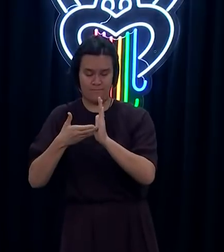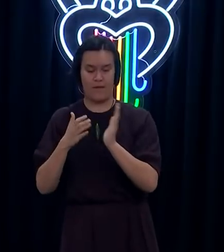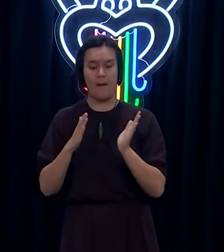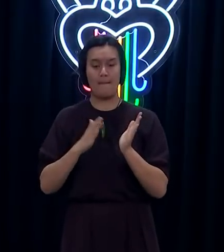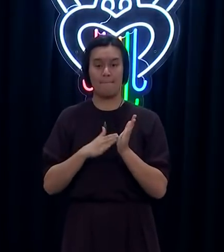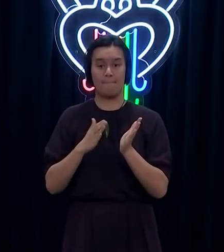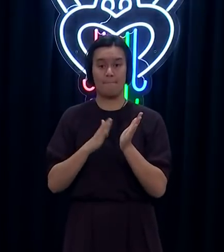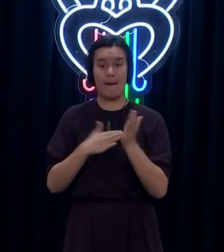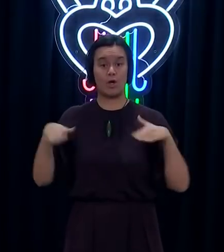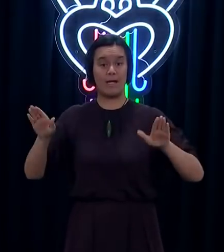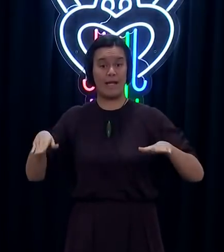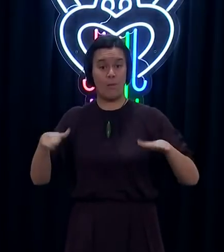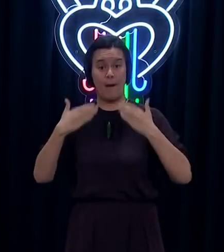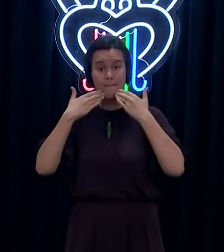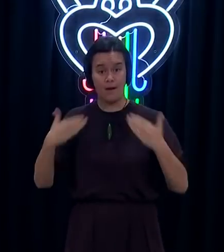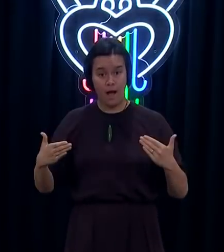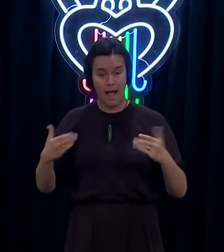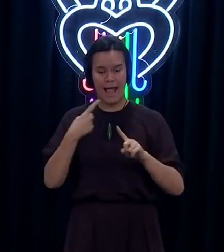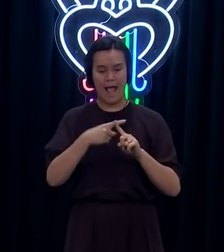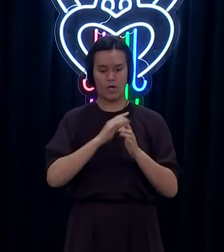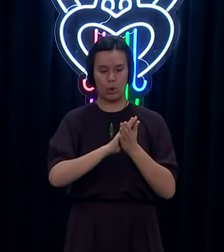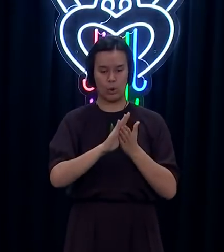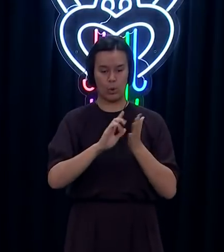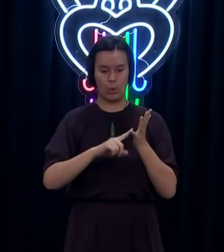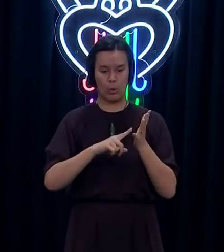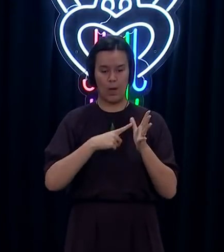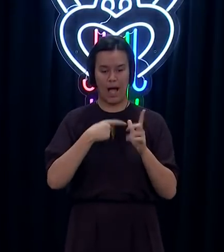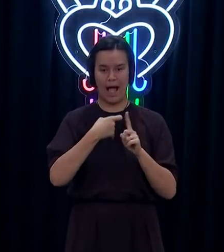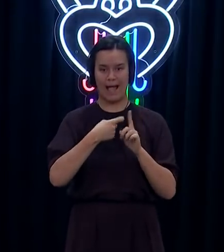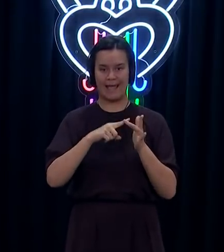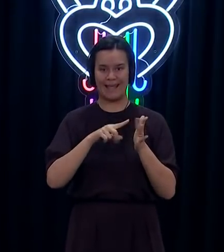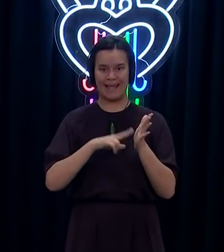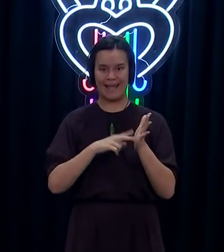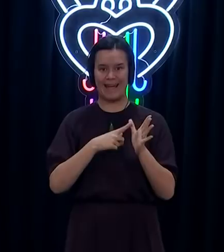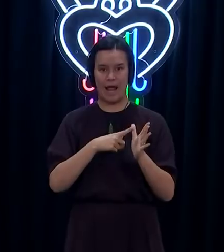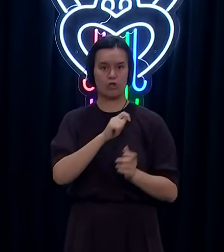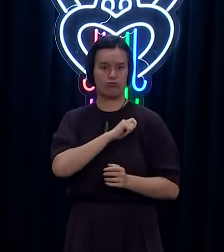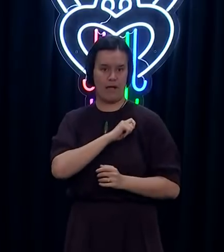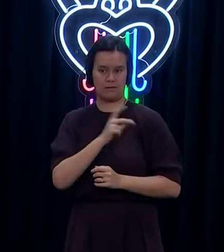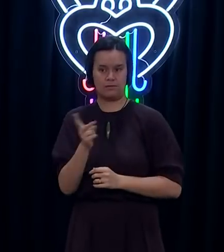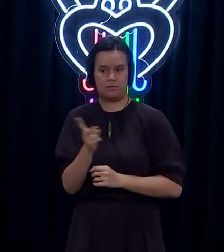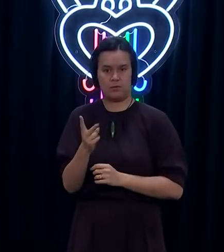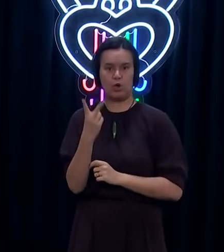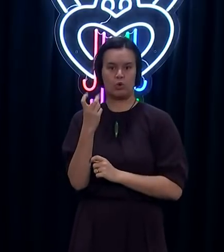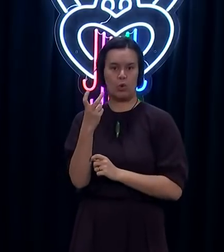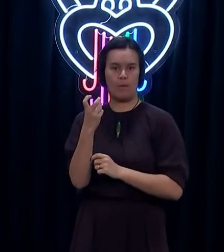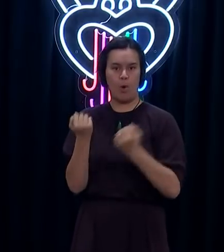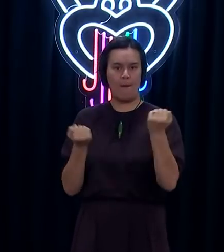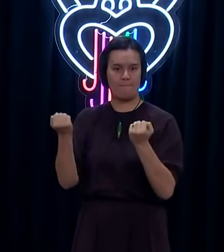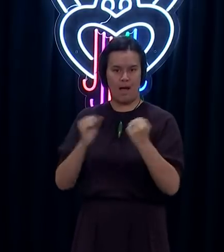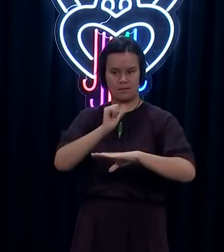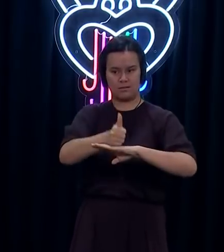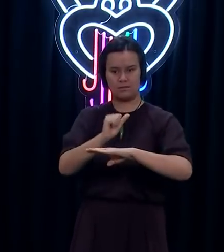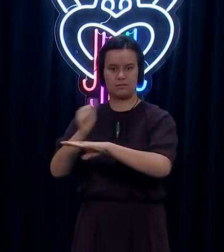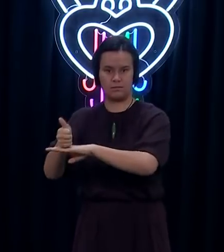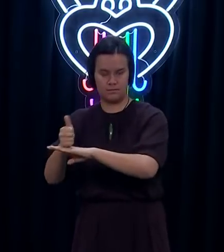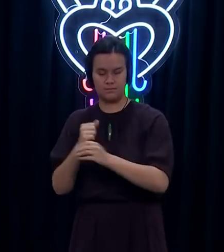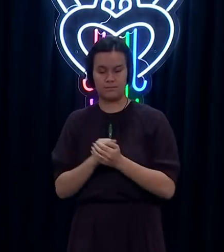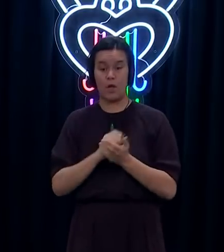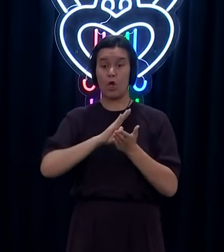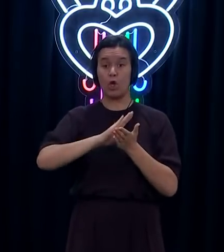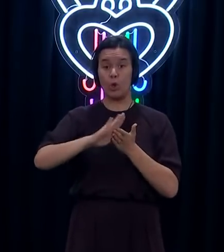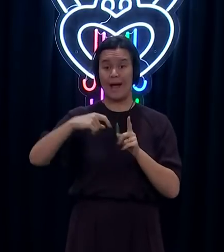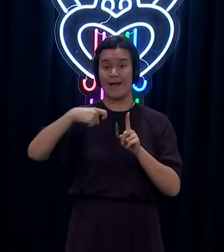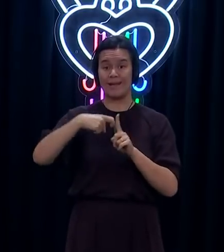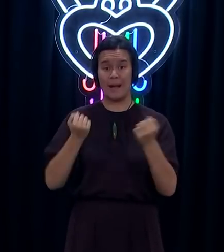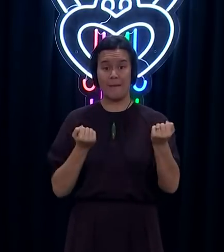and Huakina Trust, who have already developed outreach plans based on community feedback. Tomorrow, Huakina Trust will begin running their